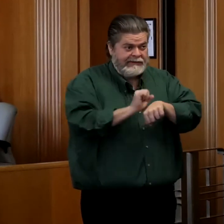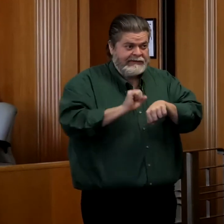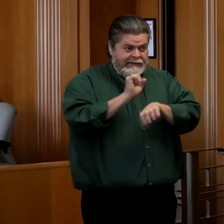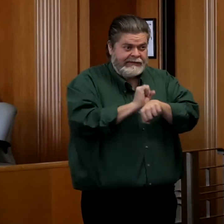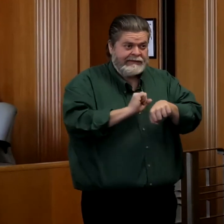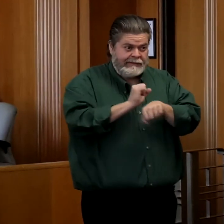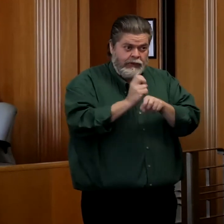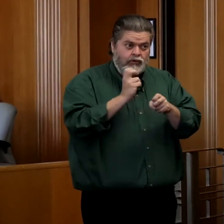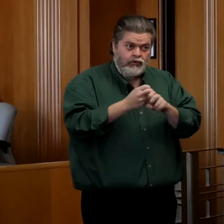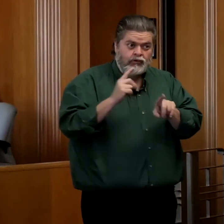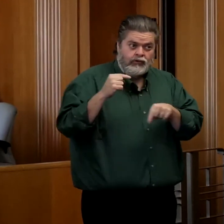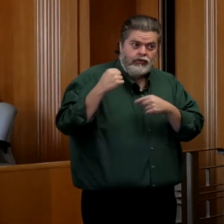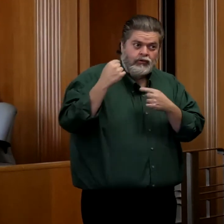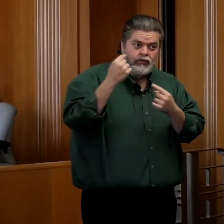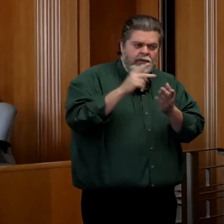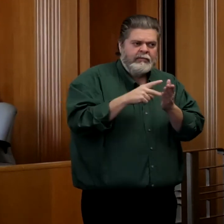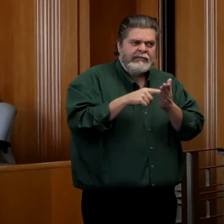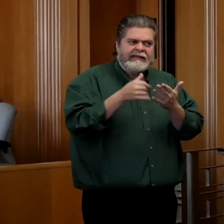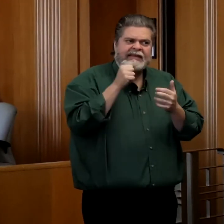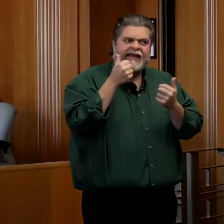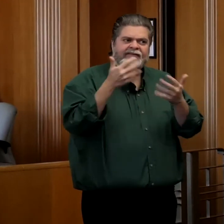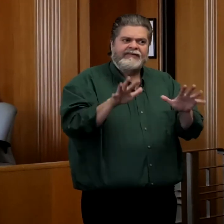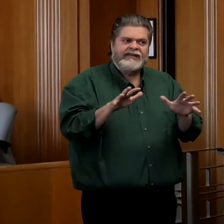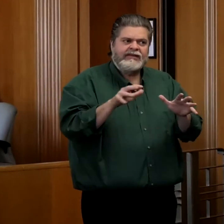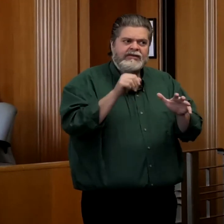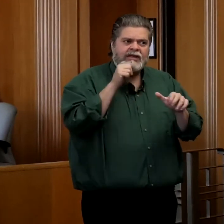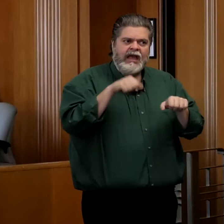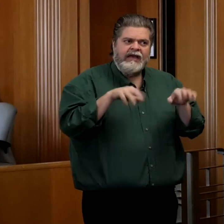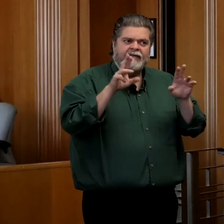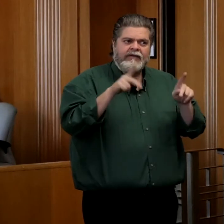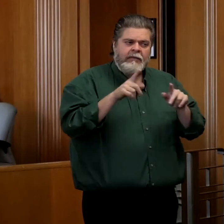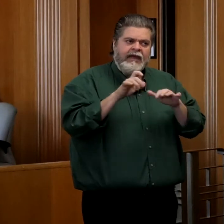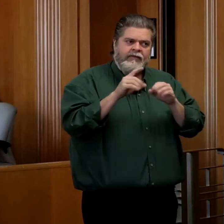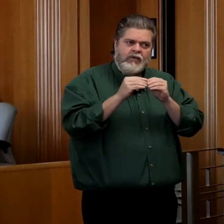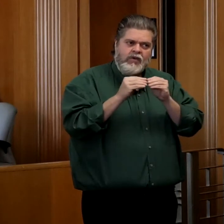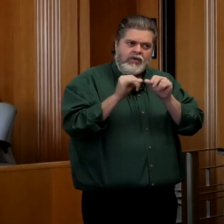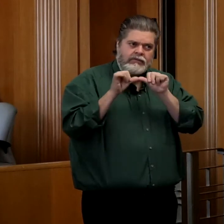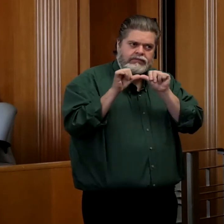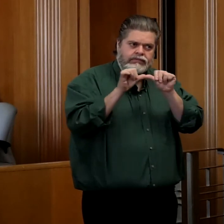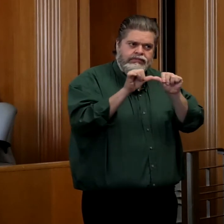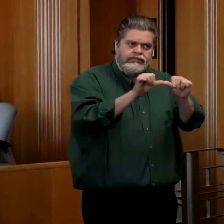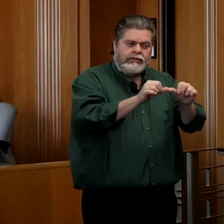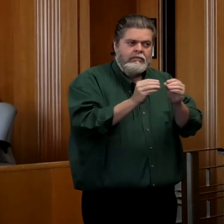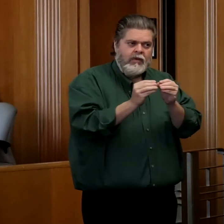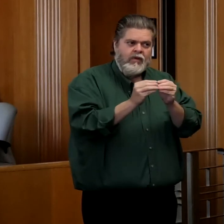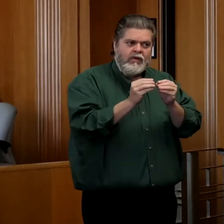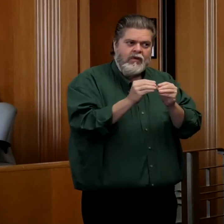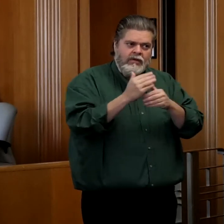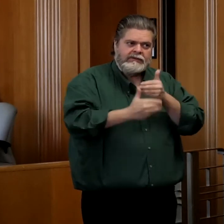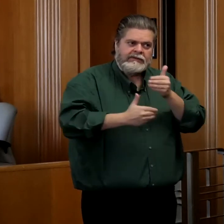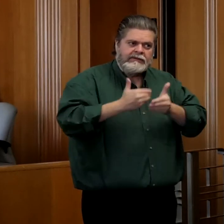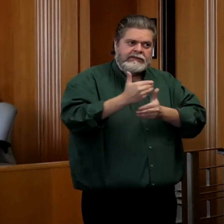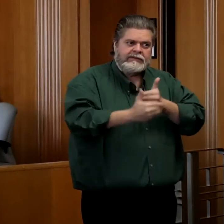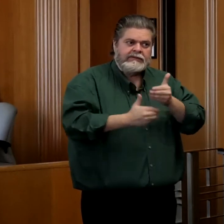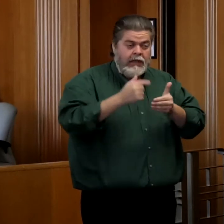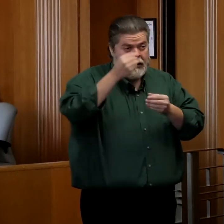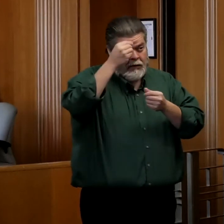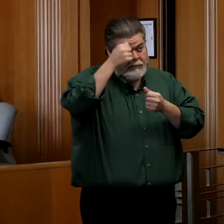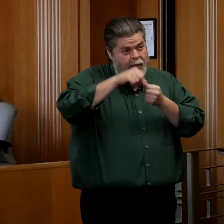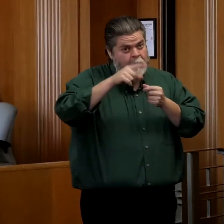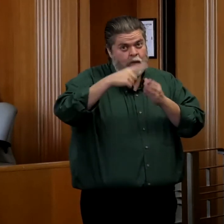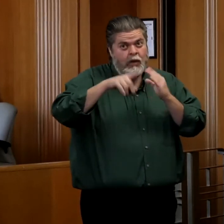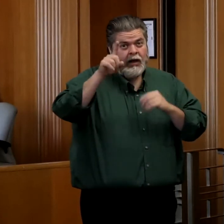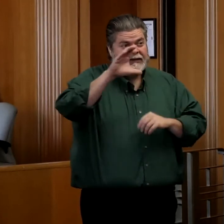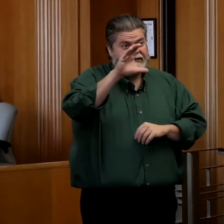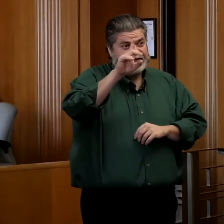and those efforts must continue. It's really important that we take into account what the CDC has